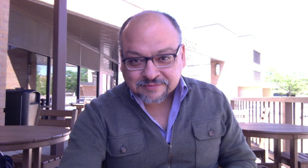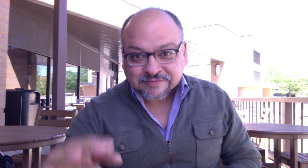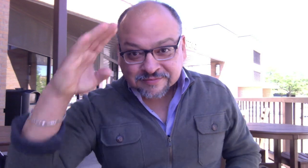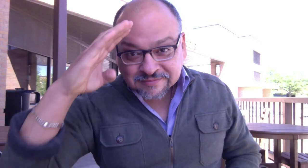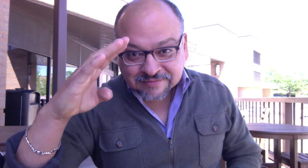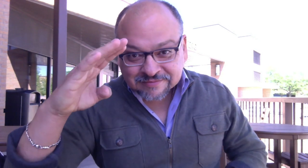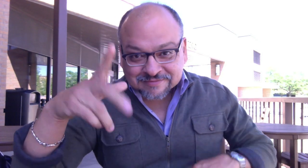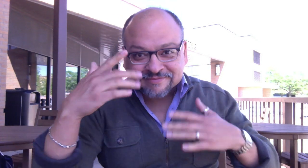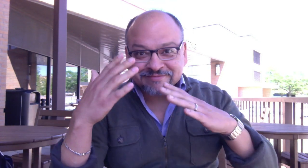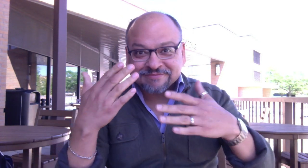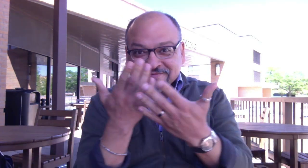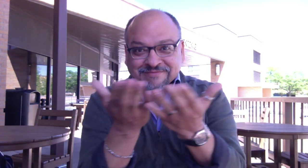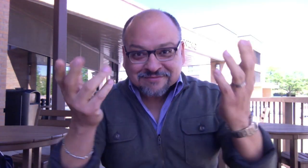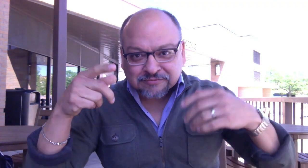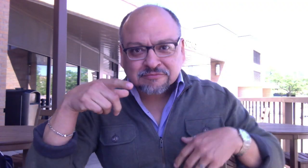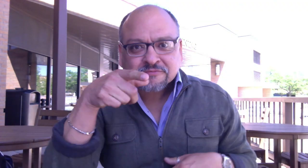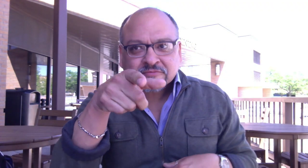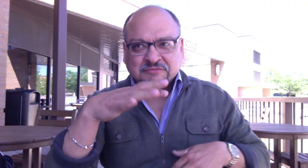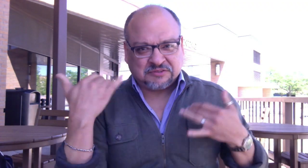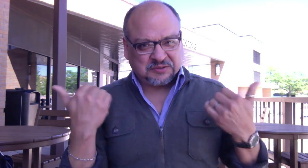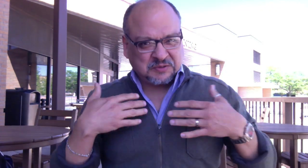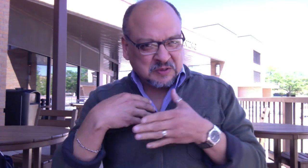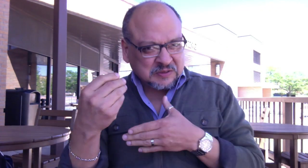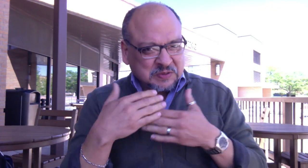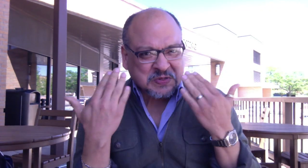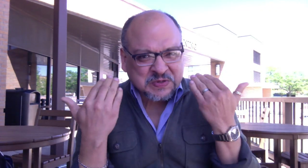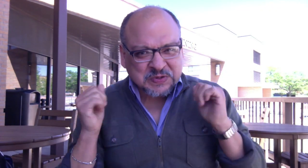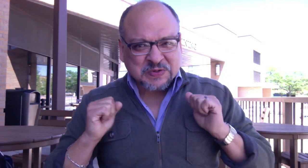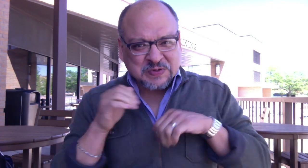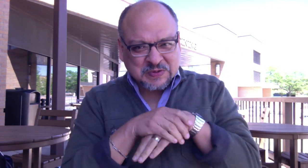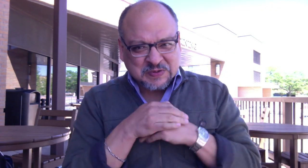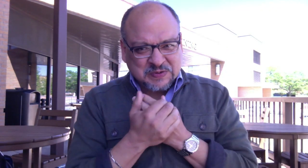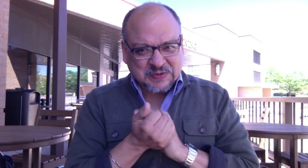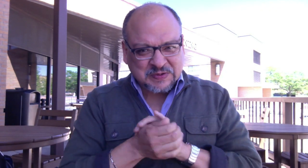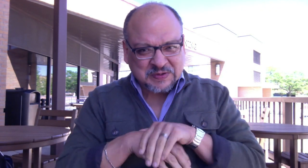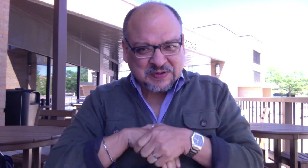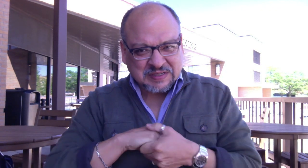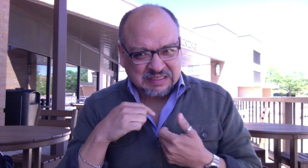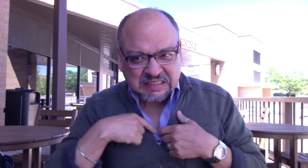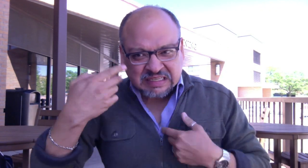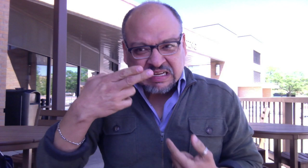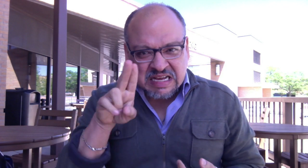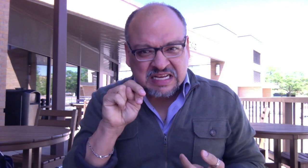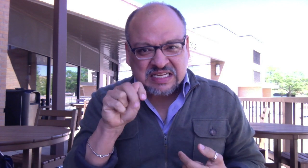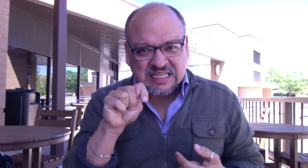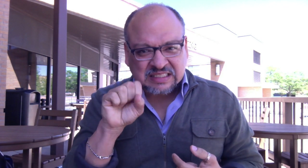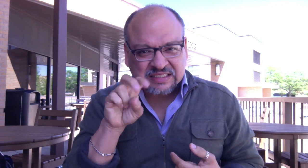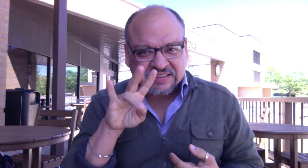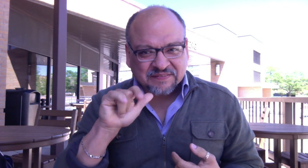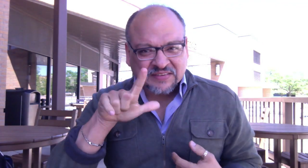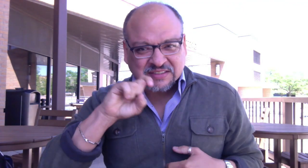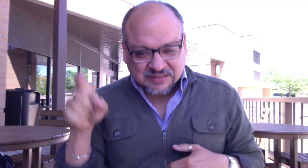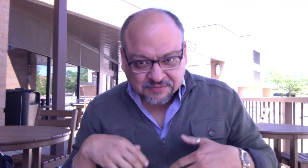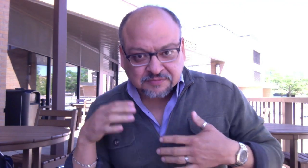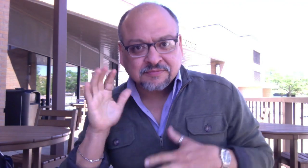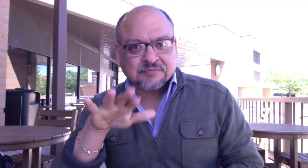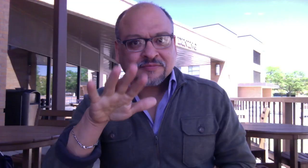Did I not call me? Did you hear the doctors say? Did I not her